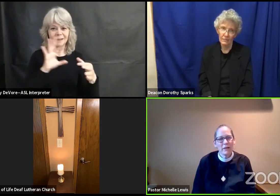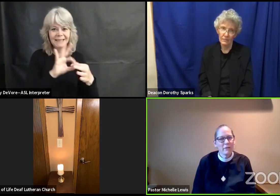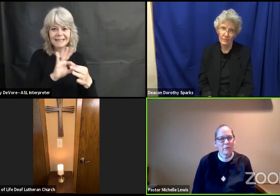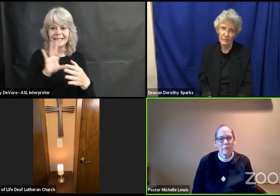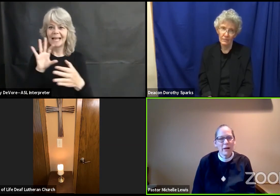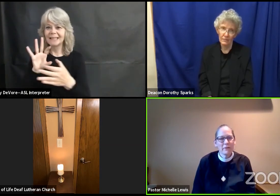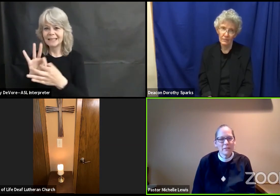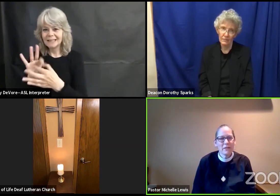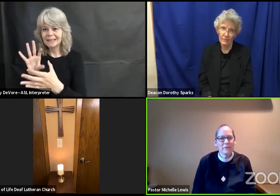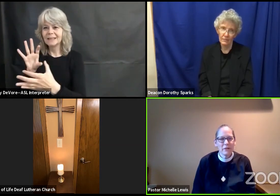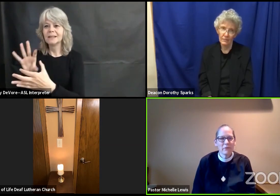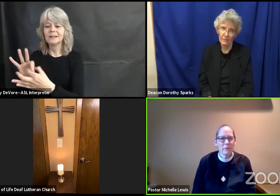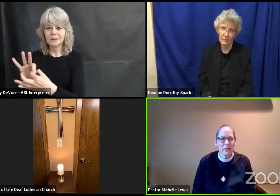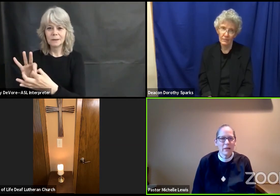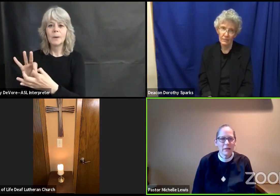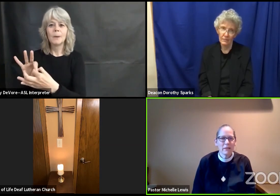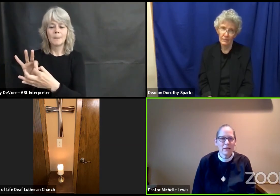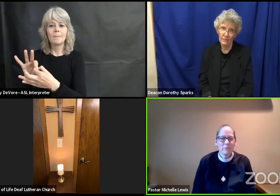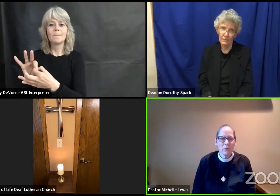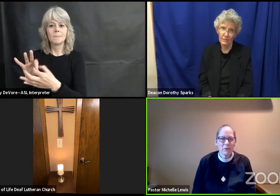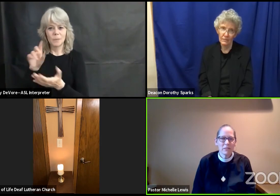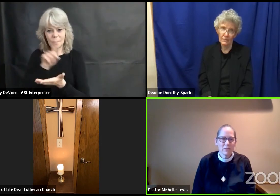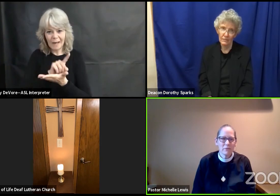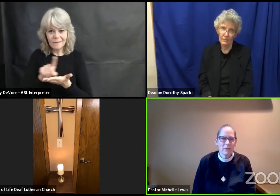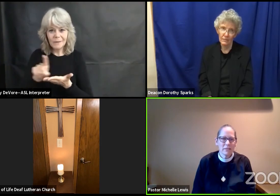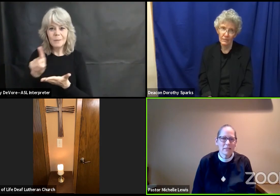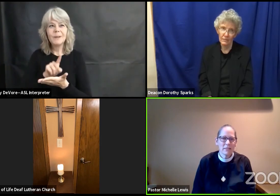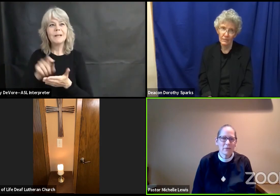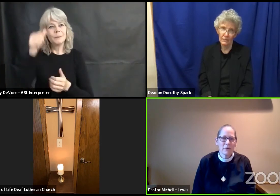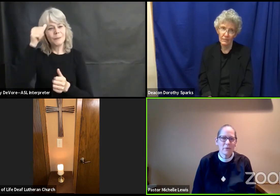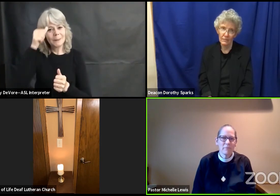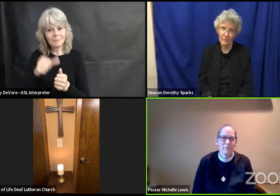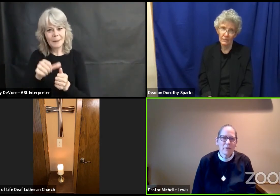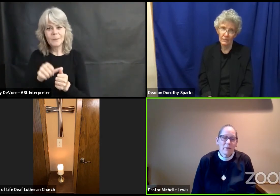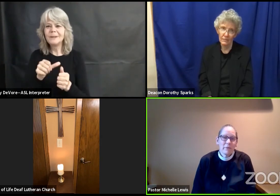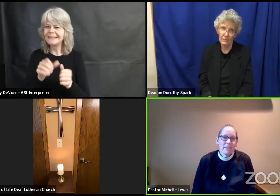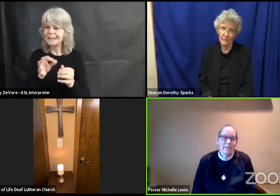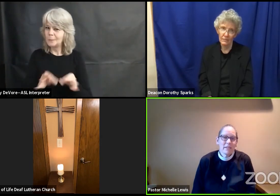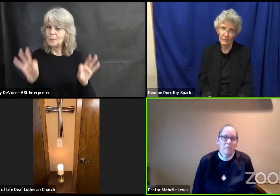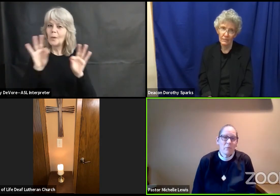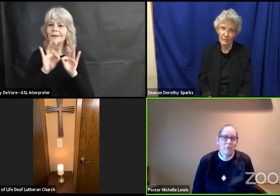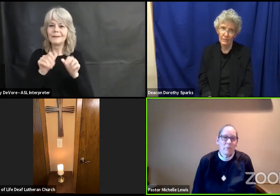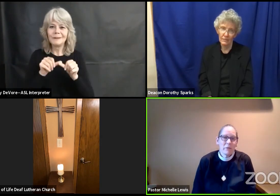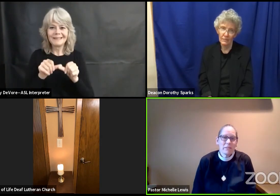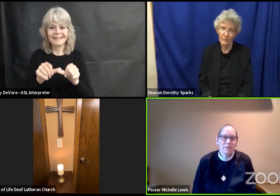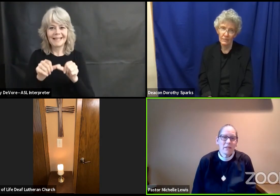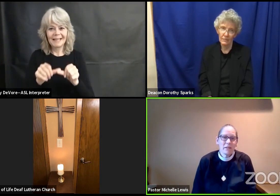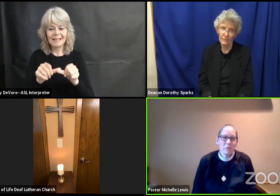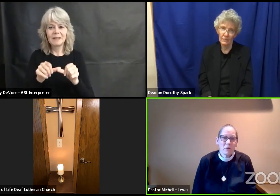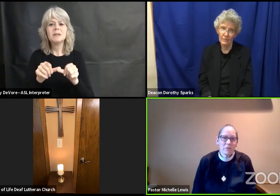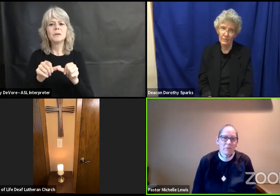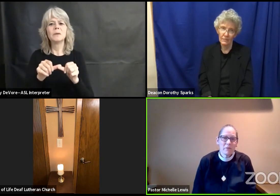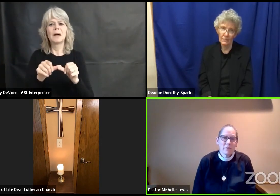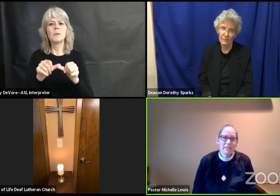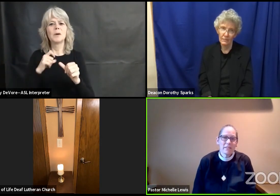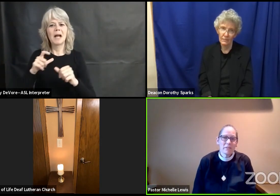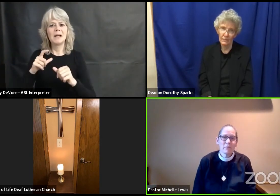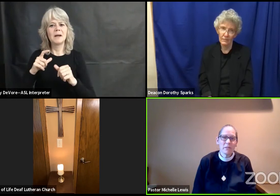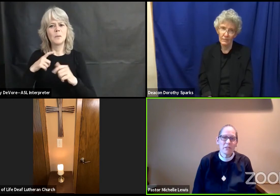remind ourselves every week that it's important to do this and so we take a couple moments in our worship service to reach out